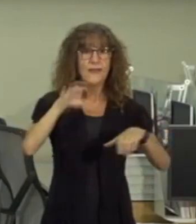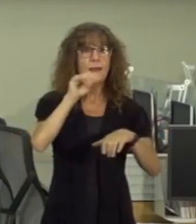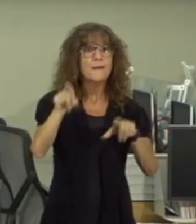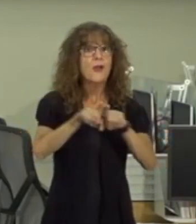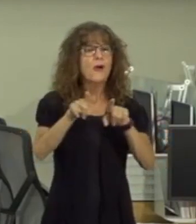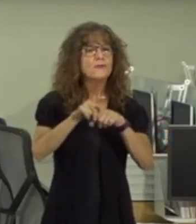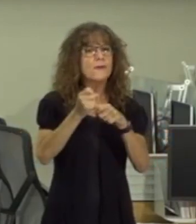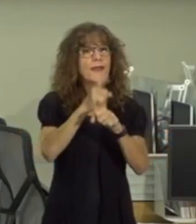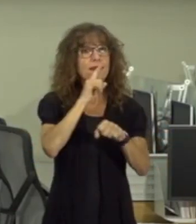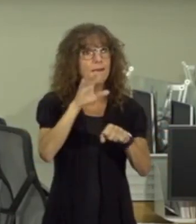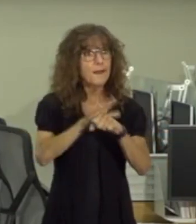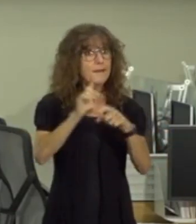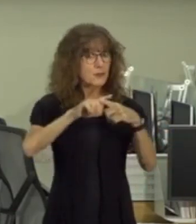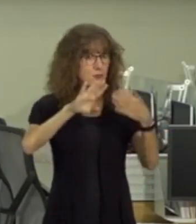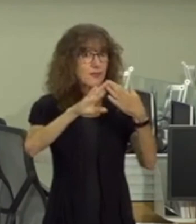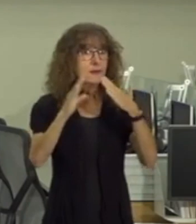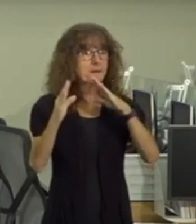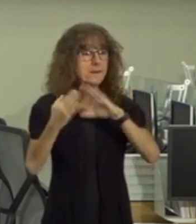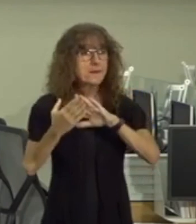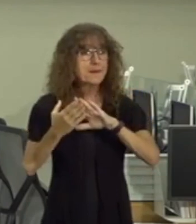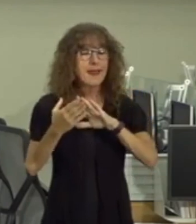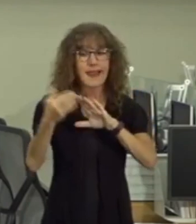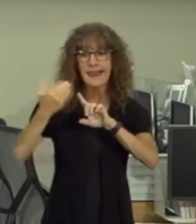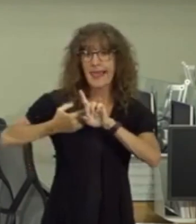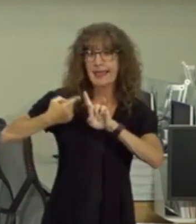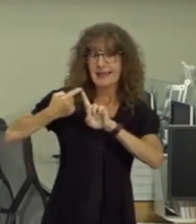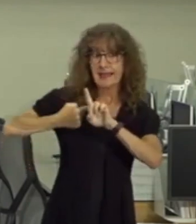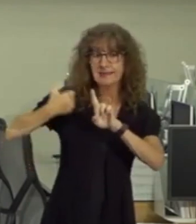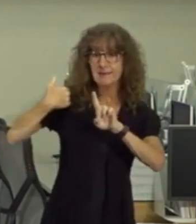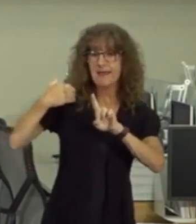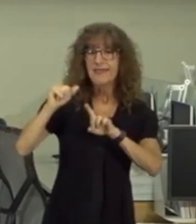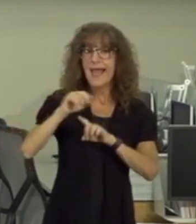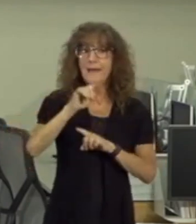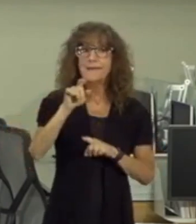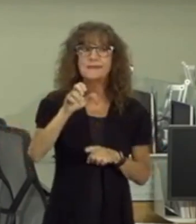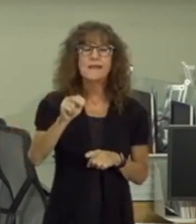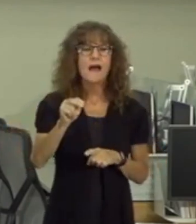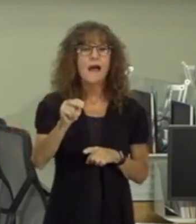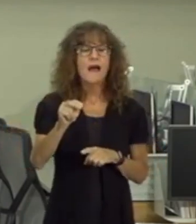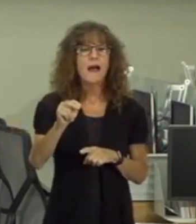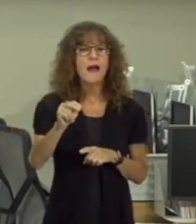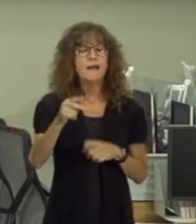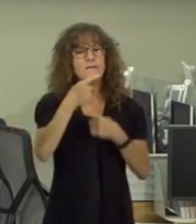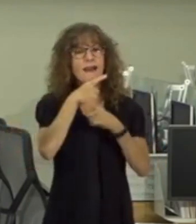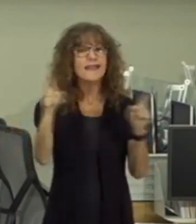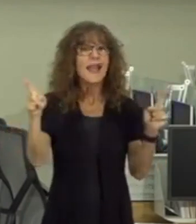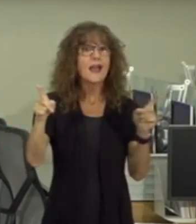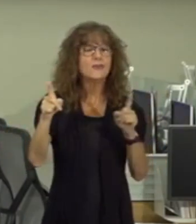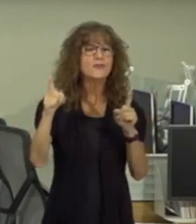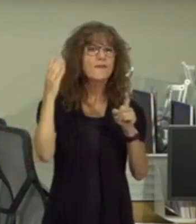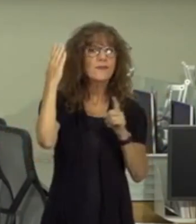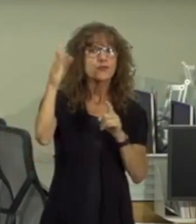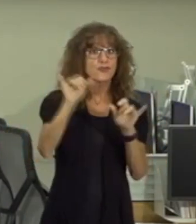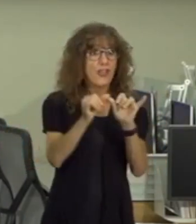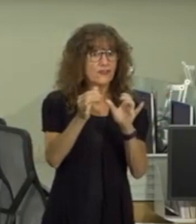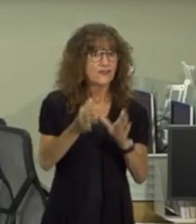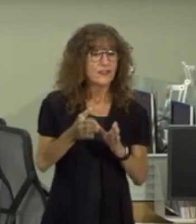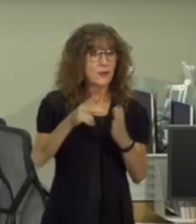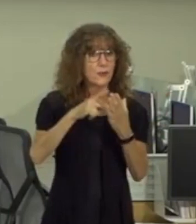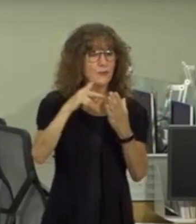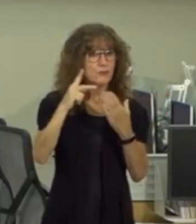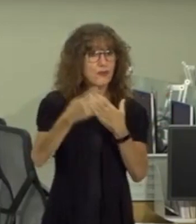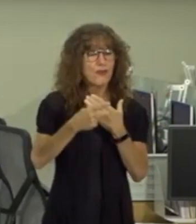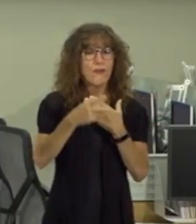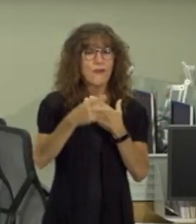making a commitment to our community last month amazon announced that it's bringing its amazon future engineer program to